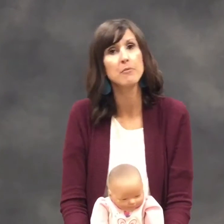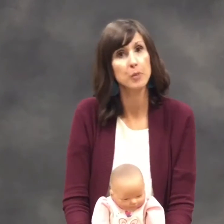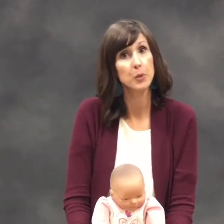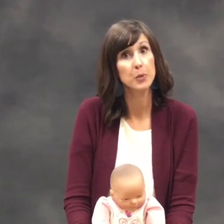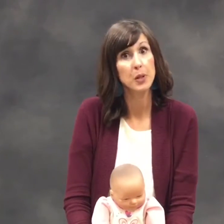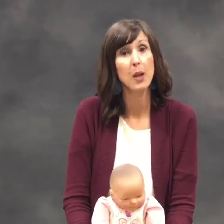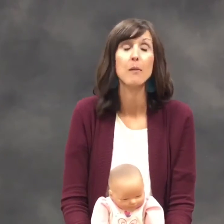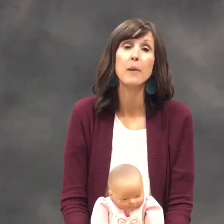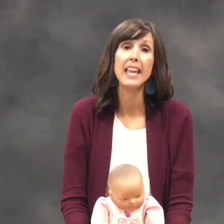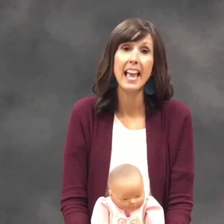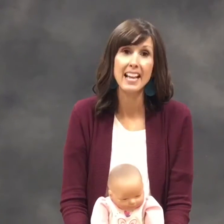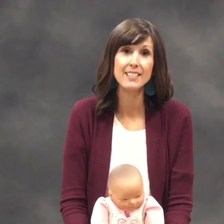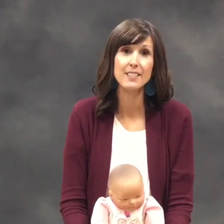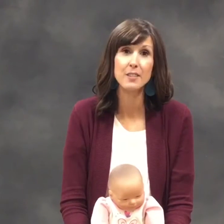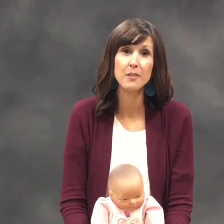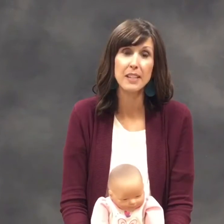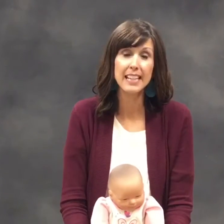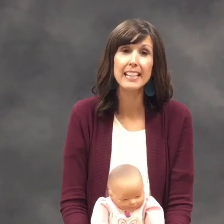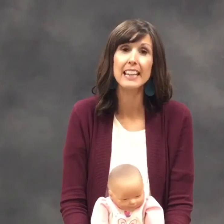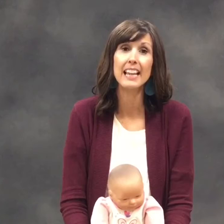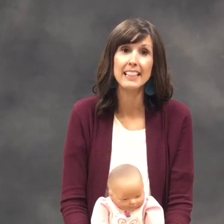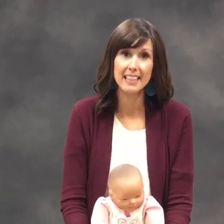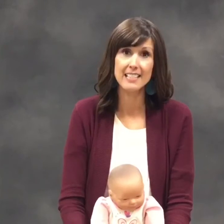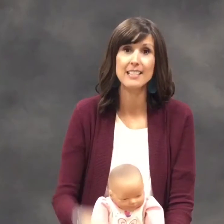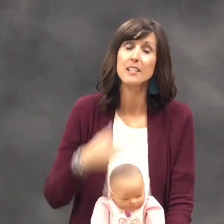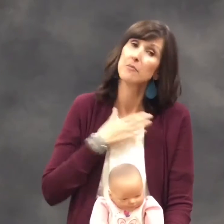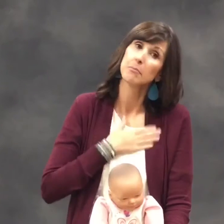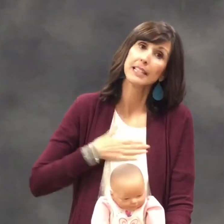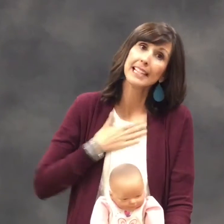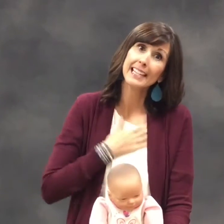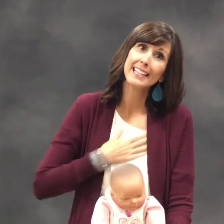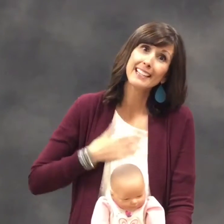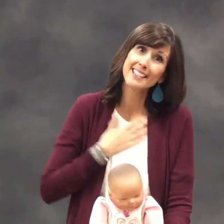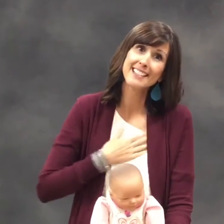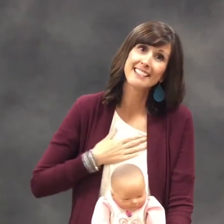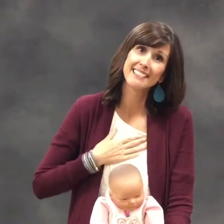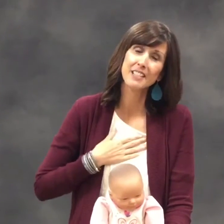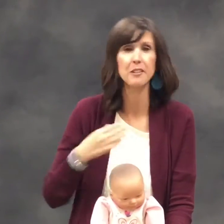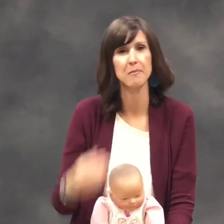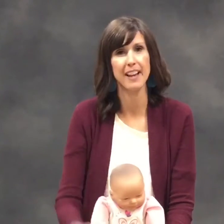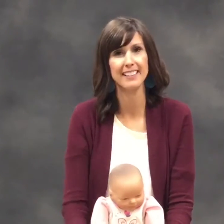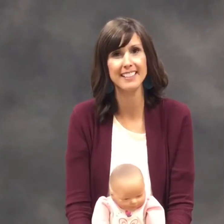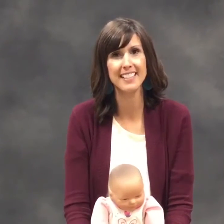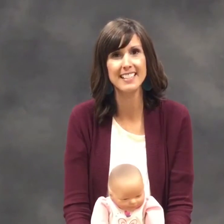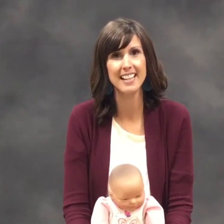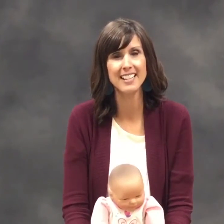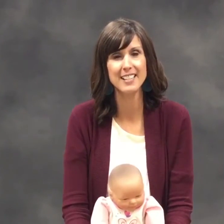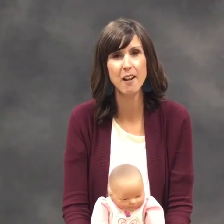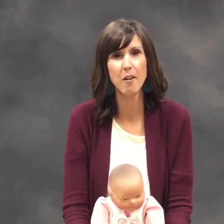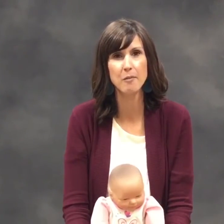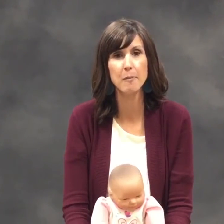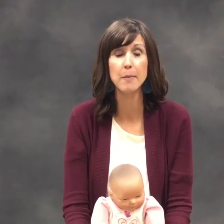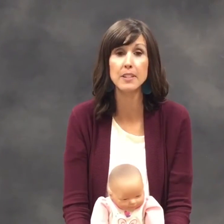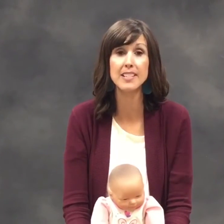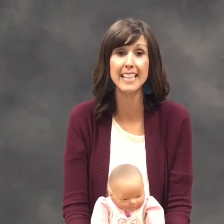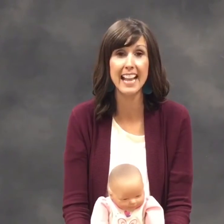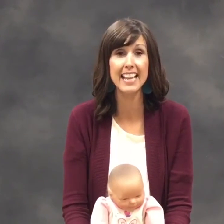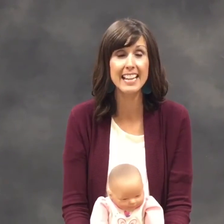food, we ask to eat like this. Please. You can practice these signs at home. Remember to say it and